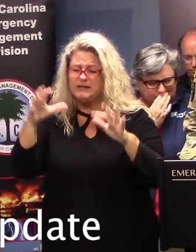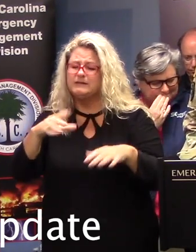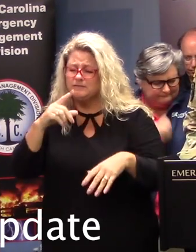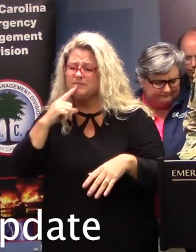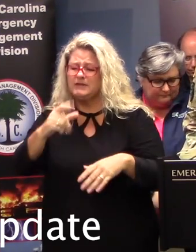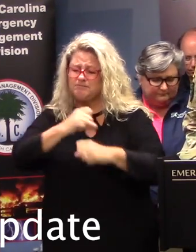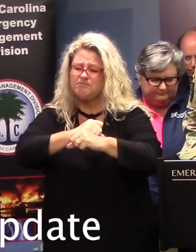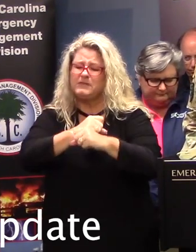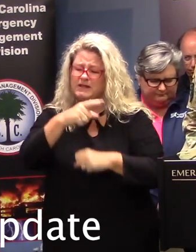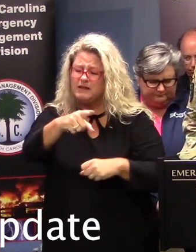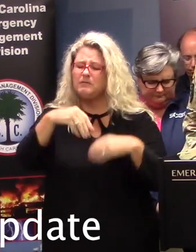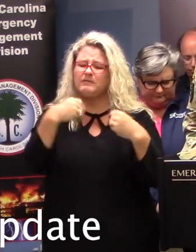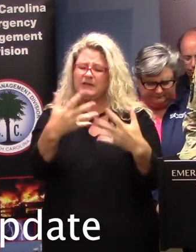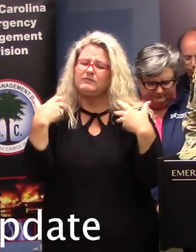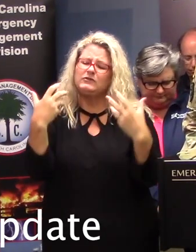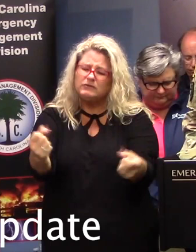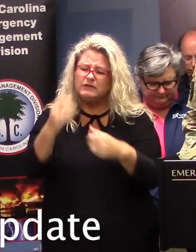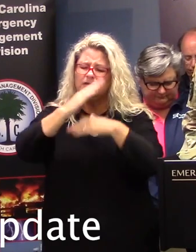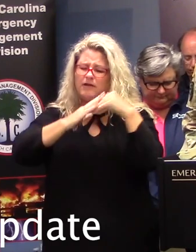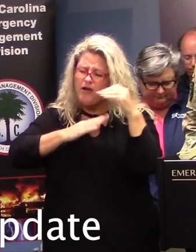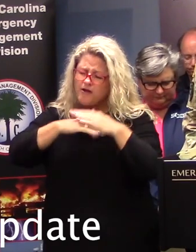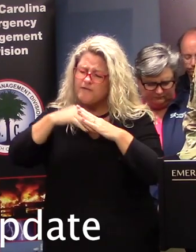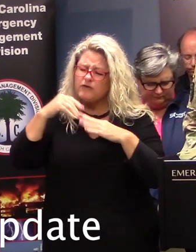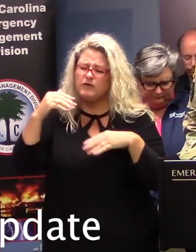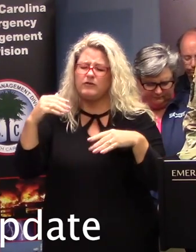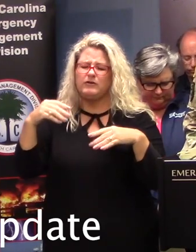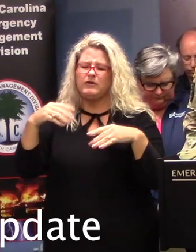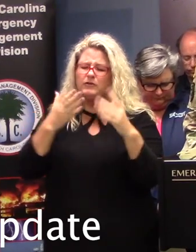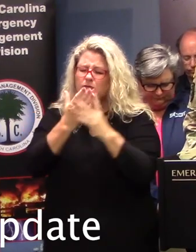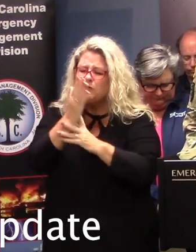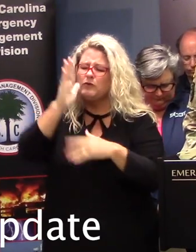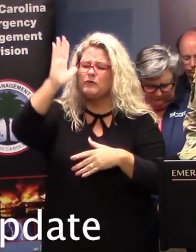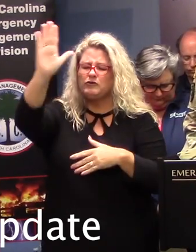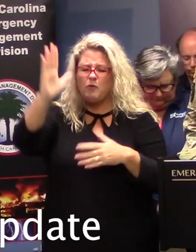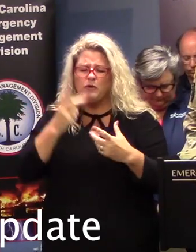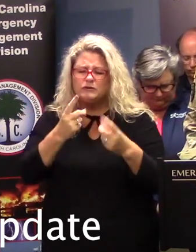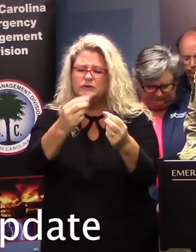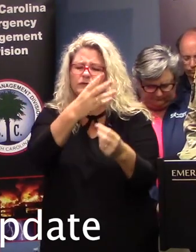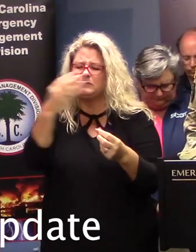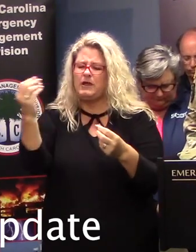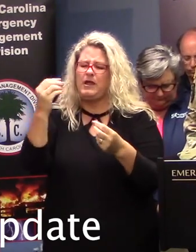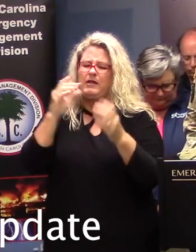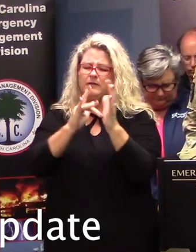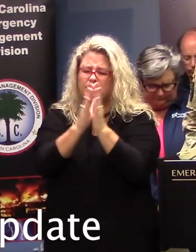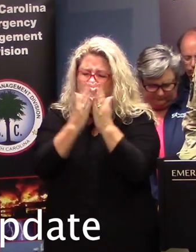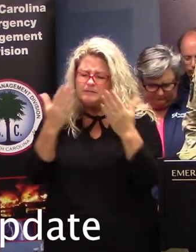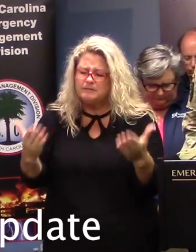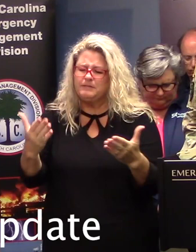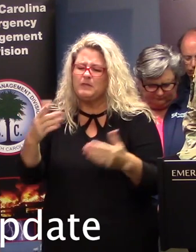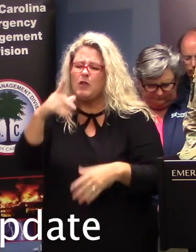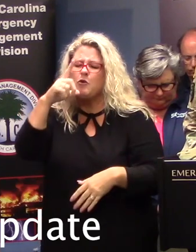danger, that you would strengthen them and comfort them through your word and through your actions. And, Lord, that we would ask those who are